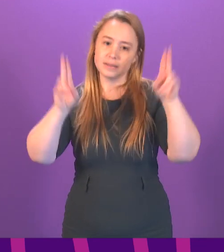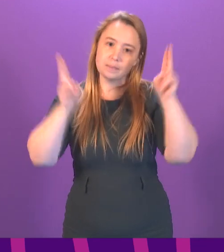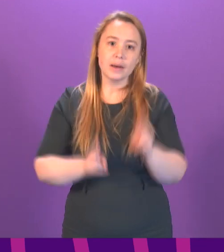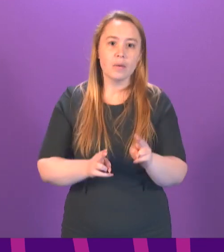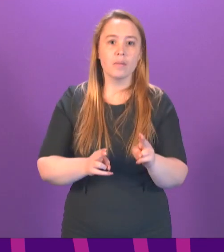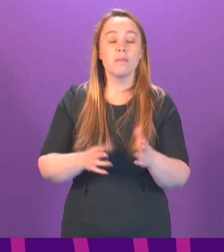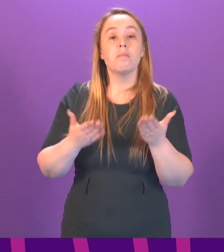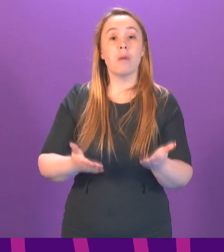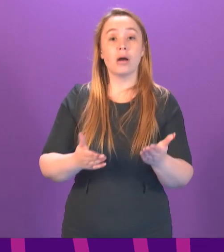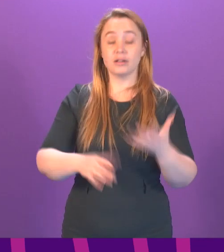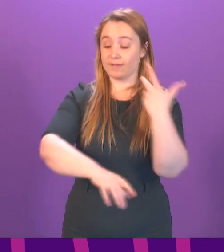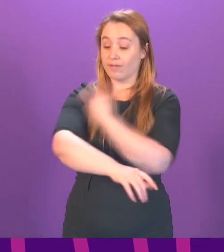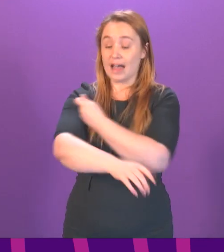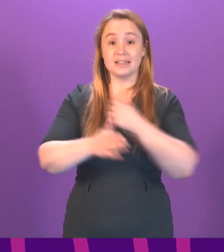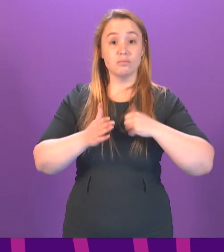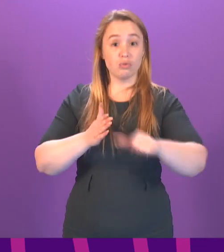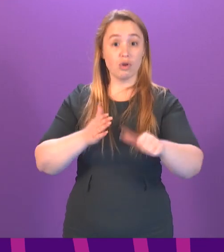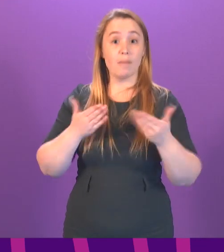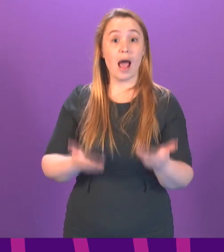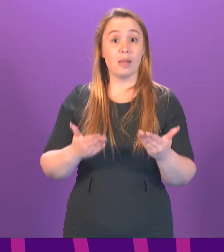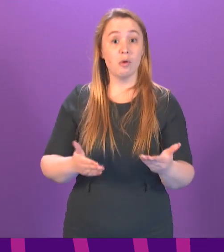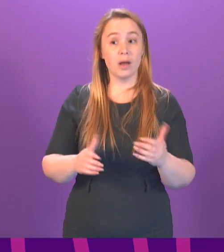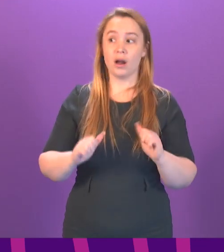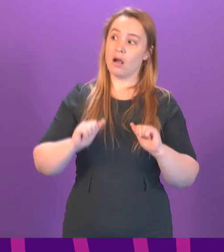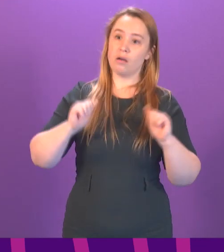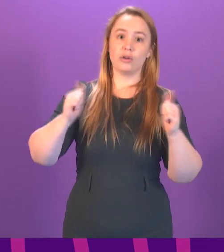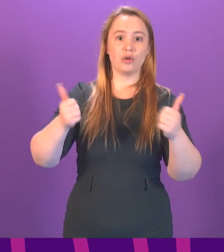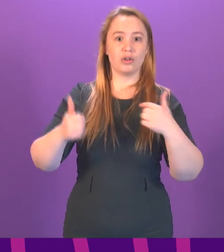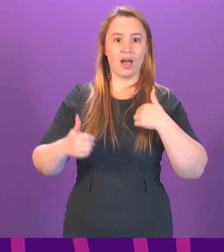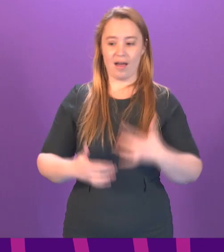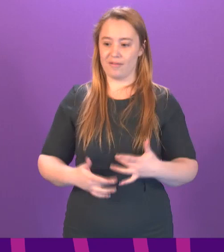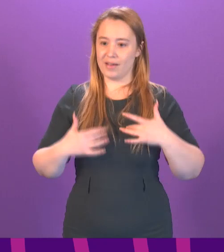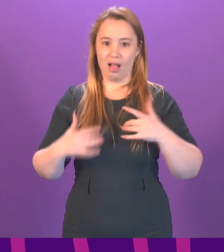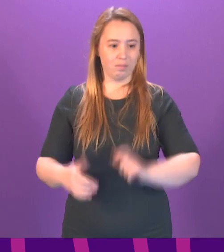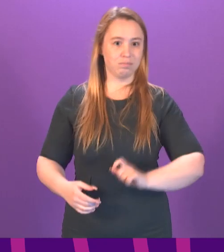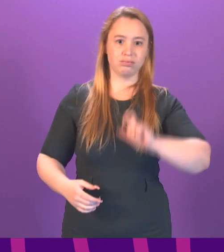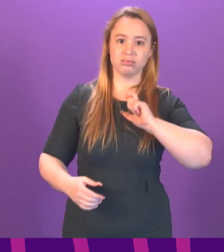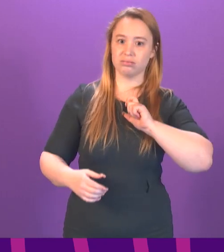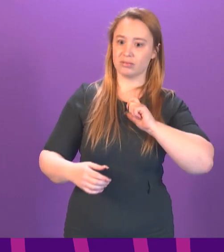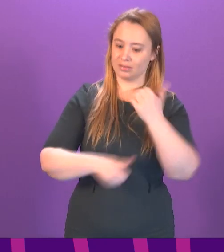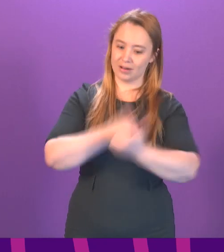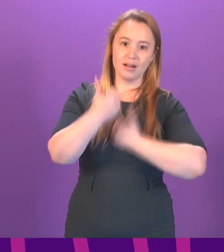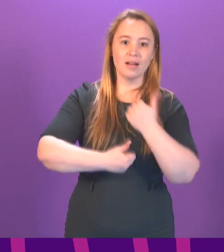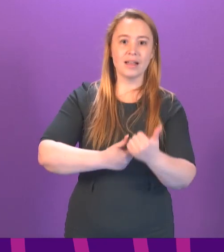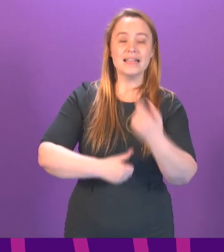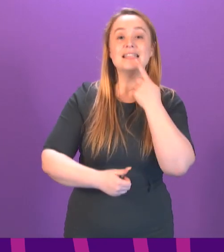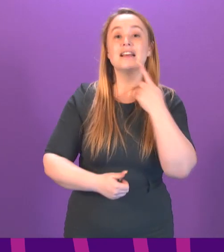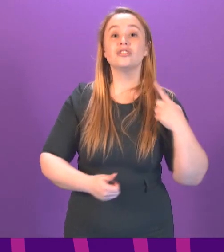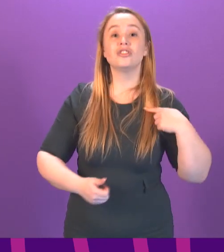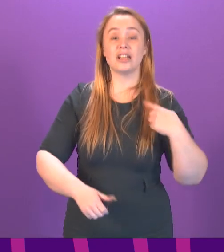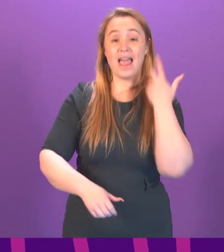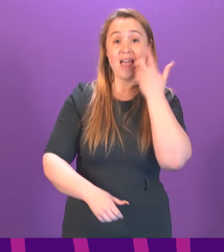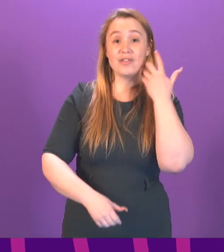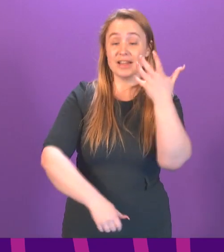programme going better than I could have dared hope at this stage. Yesterday's daily number of vaccinations,